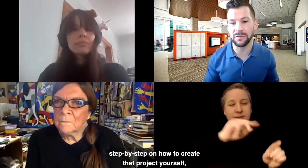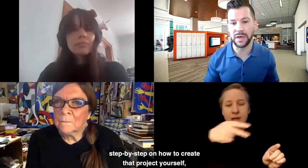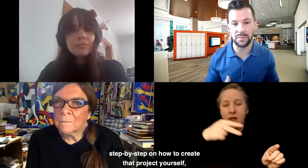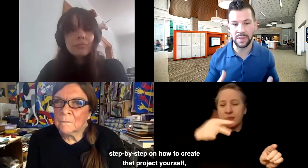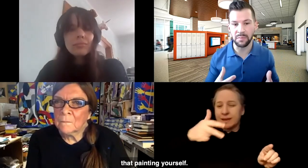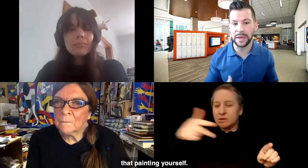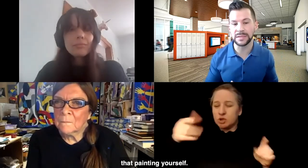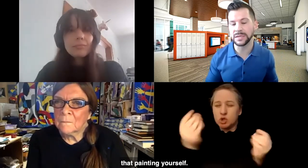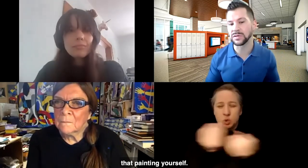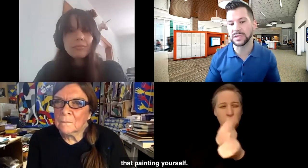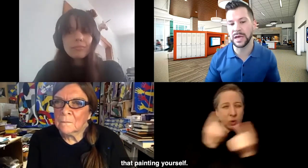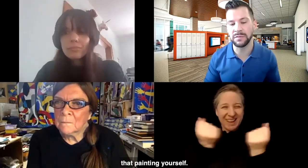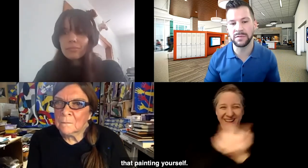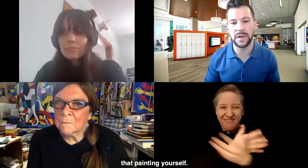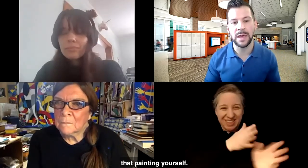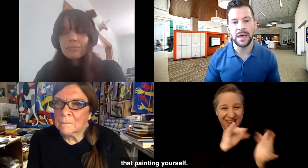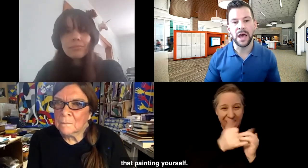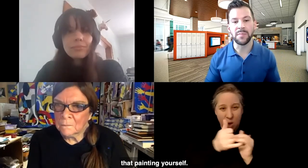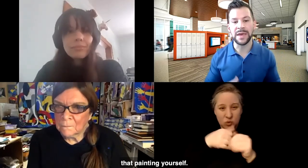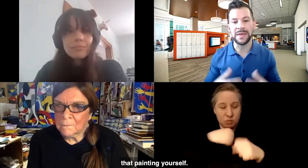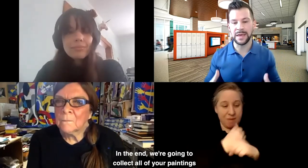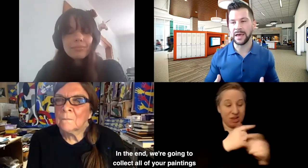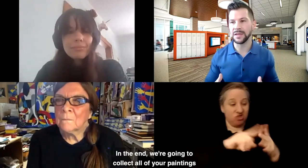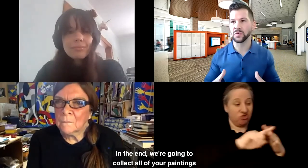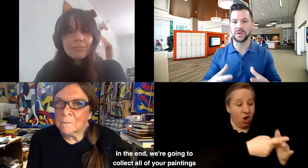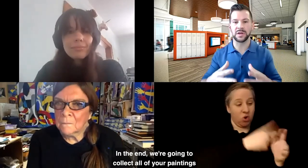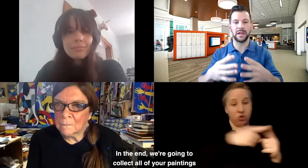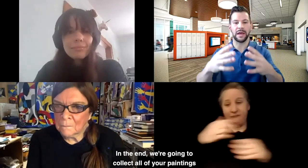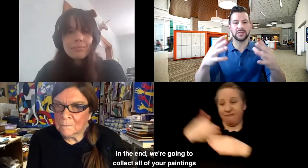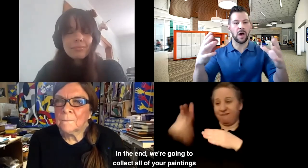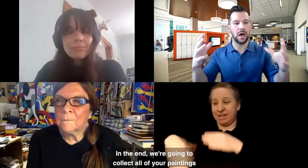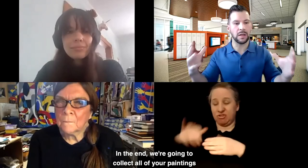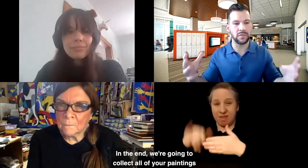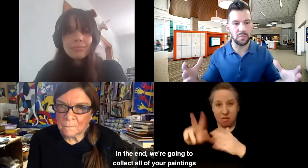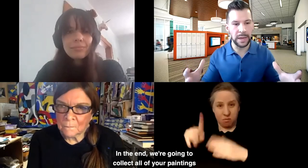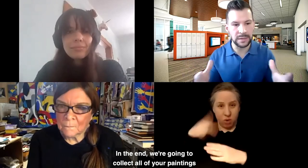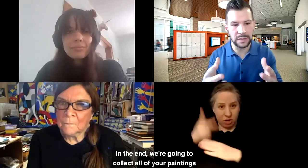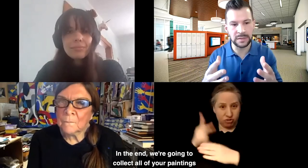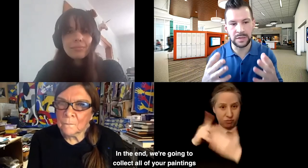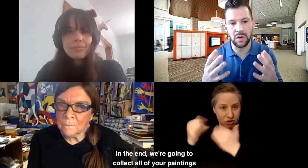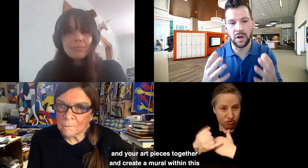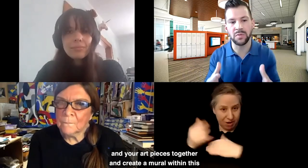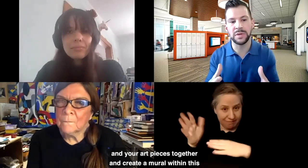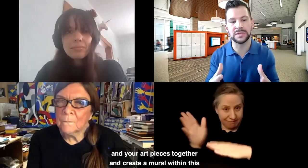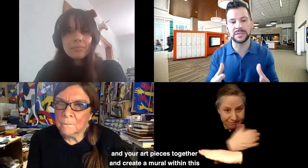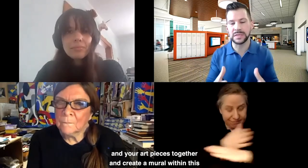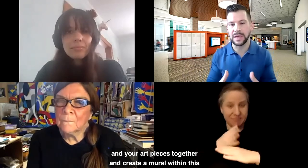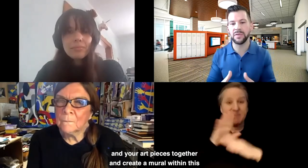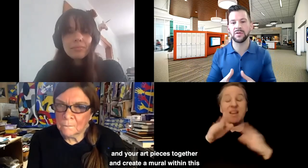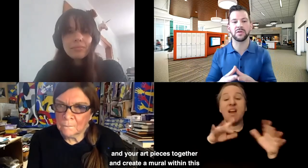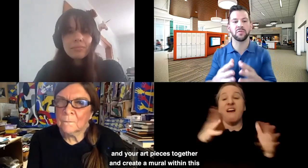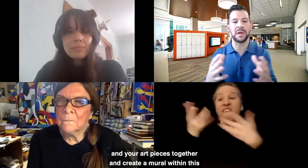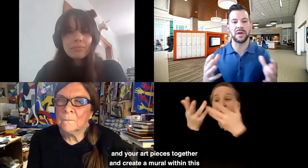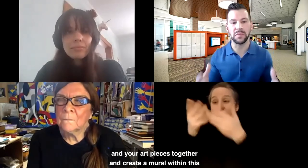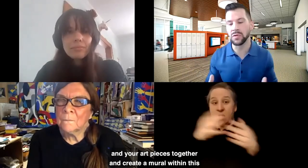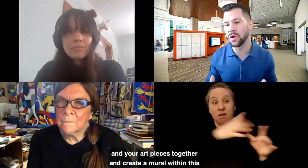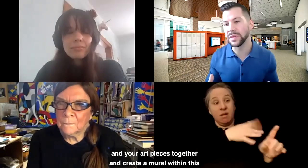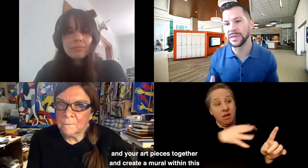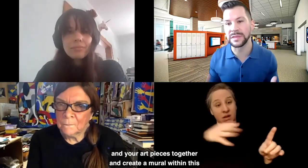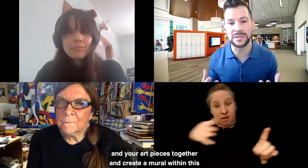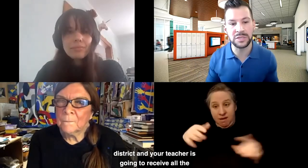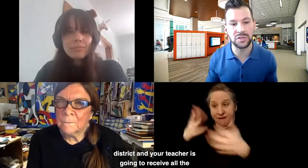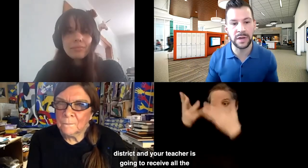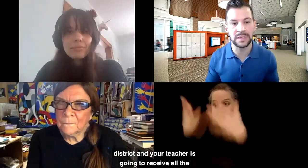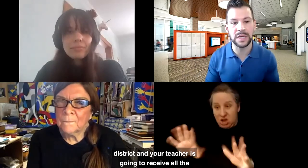yourself, that, that painting yourself. Um, in the end, we're going to collect all of your paintings and your art pieces together and create a